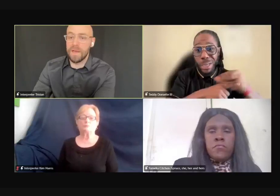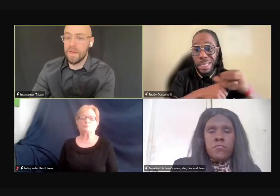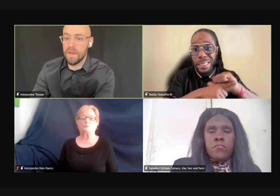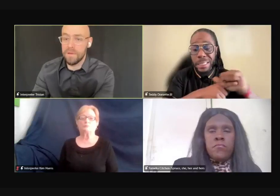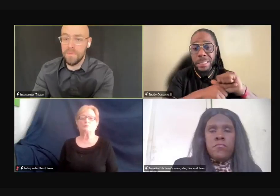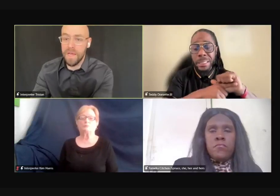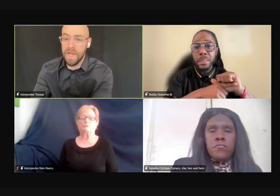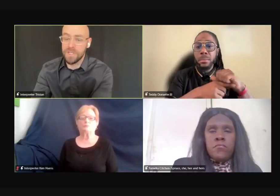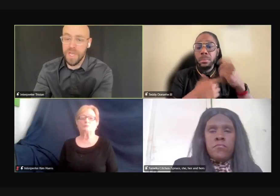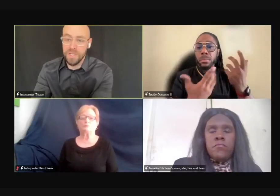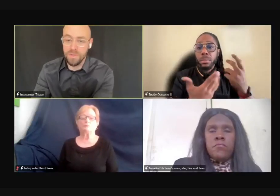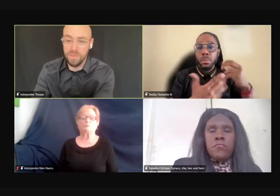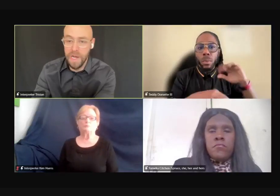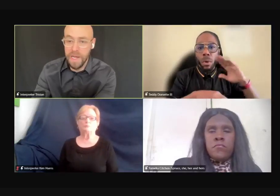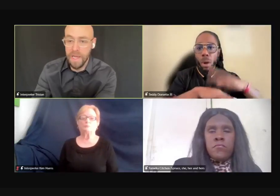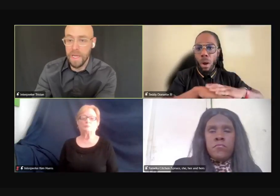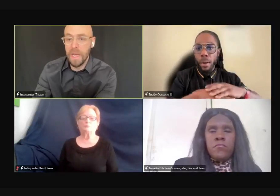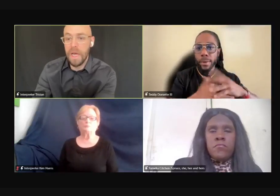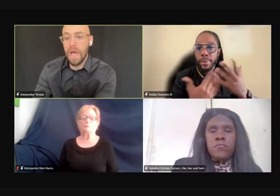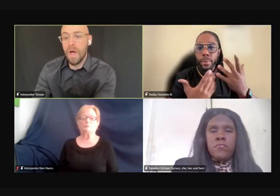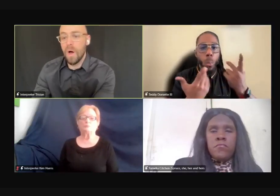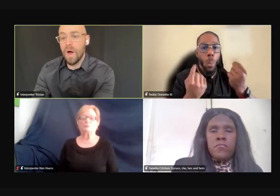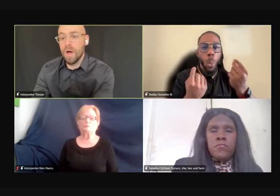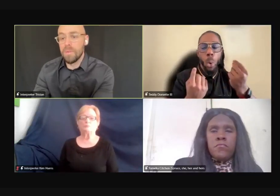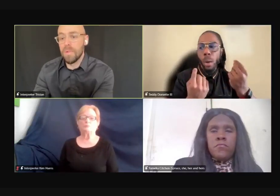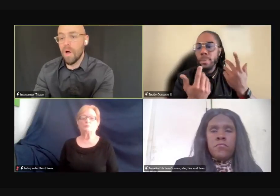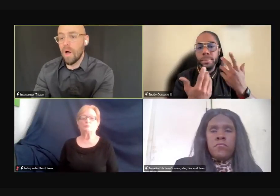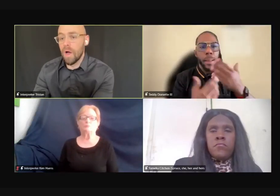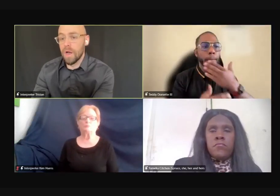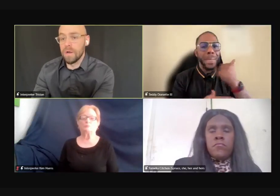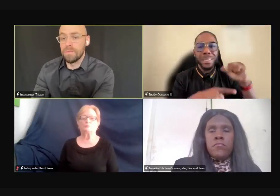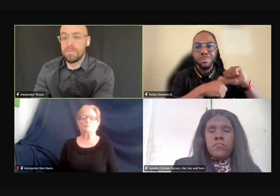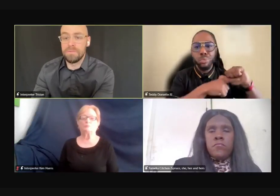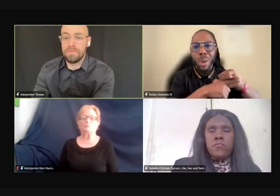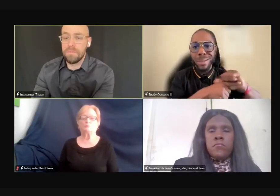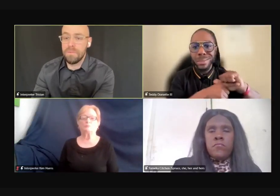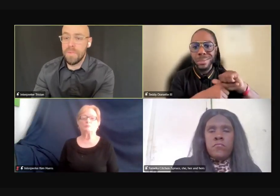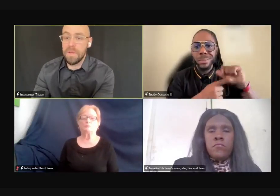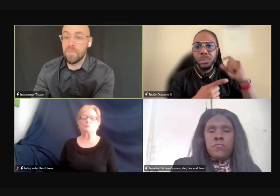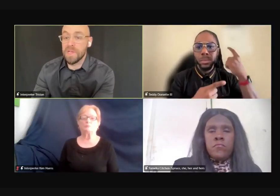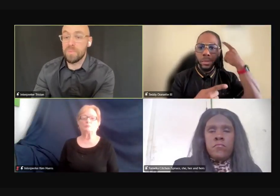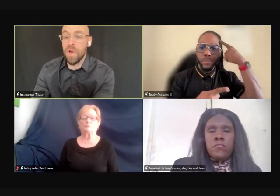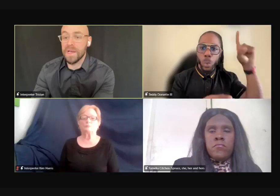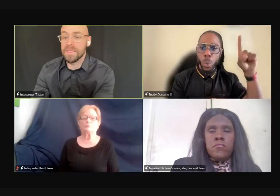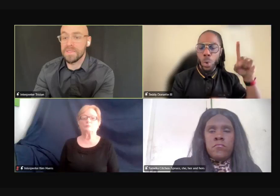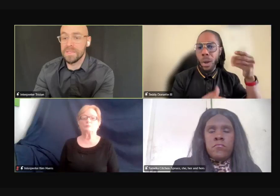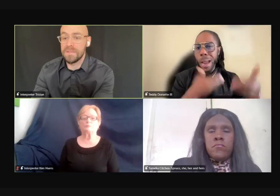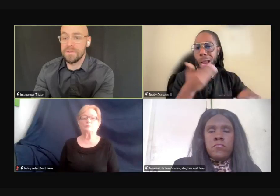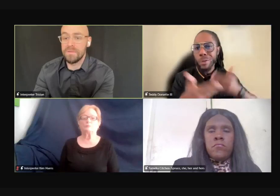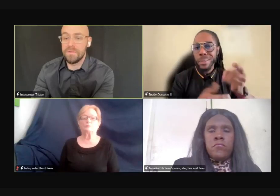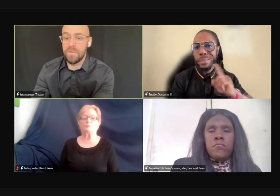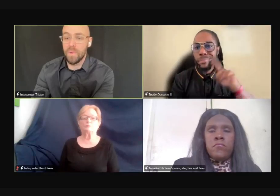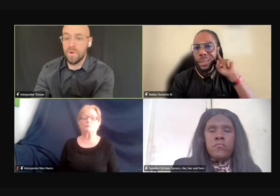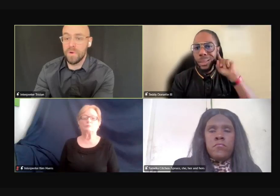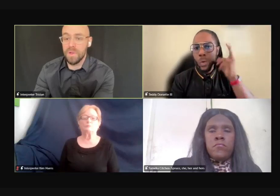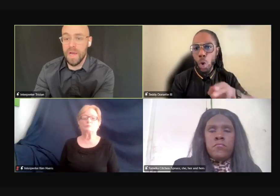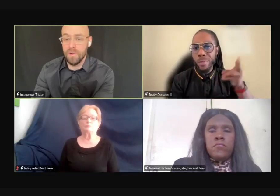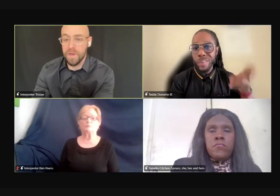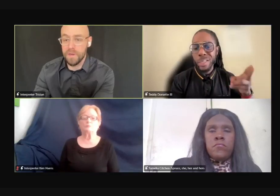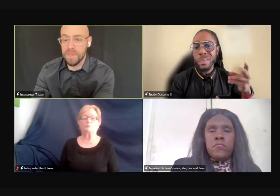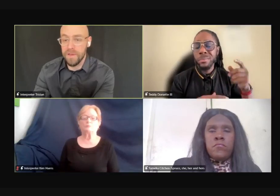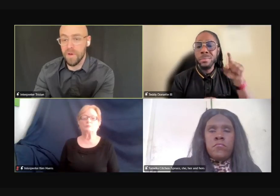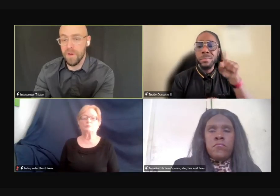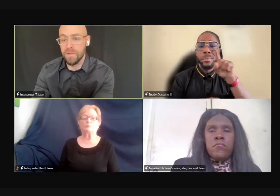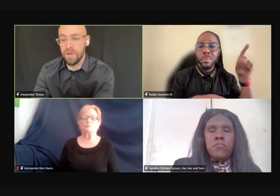had, educational training, um, on maybe best practices for